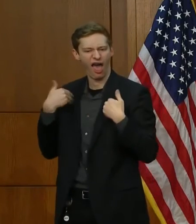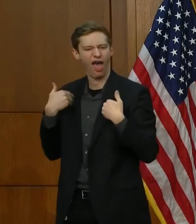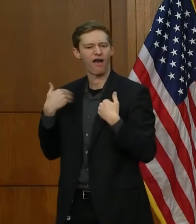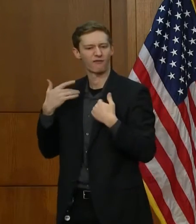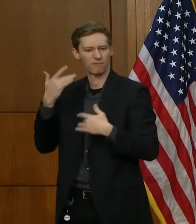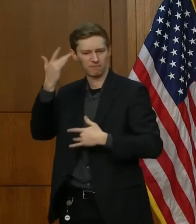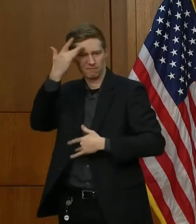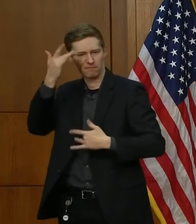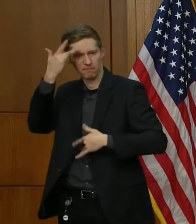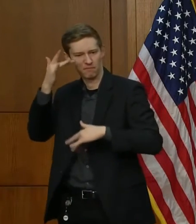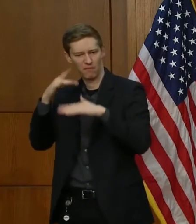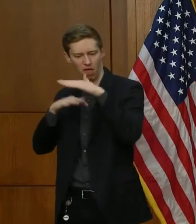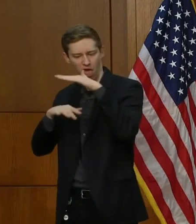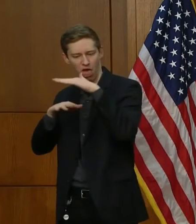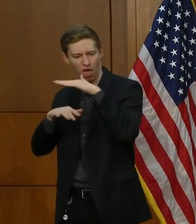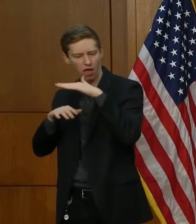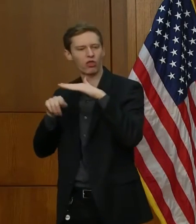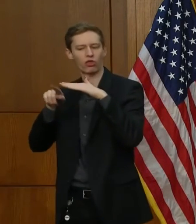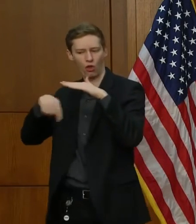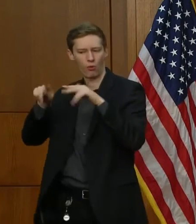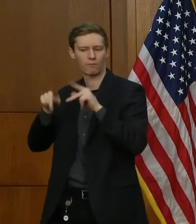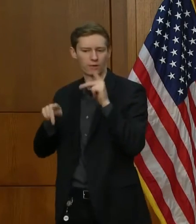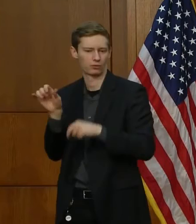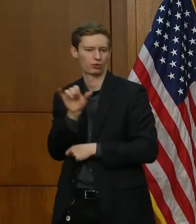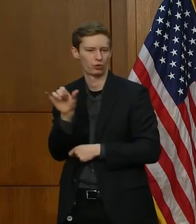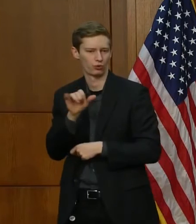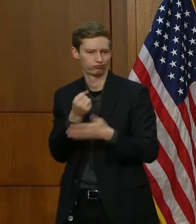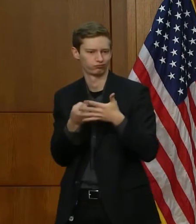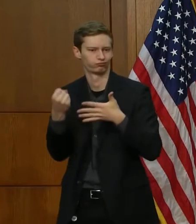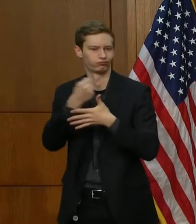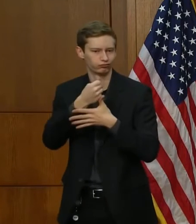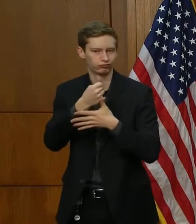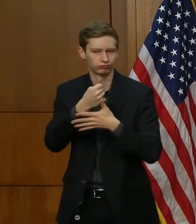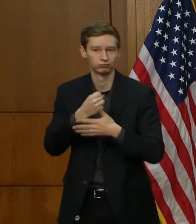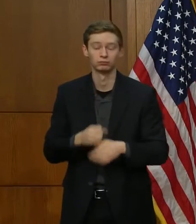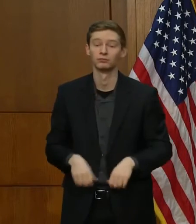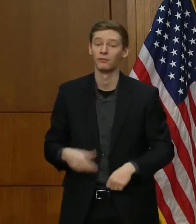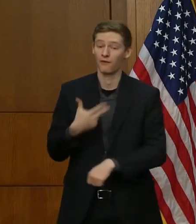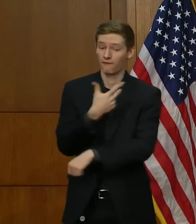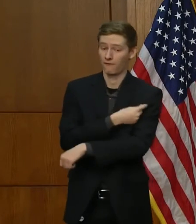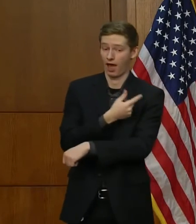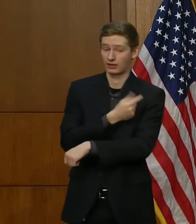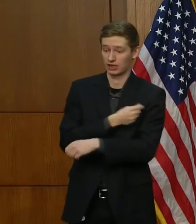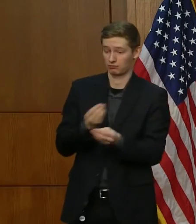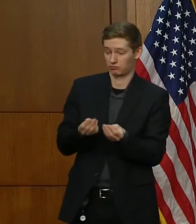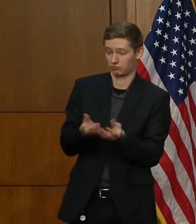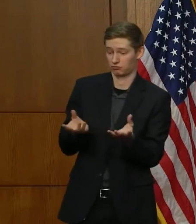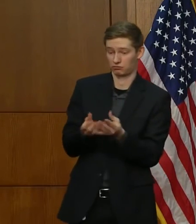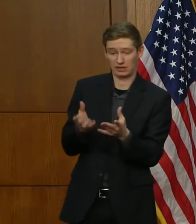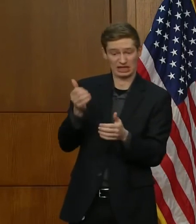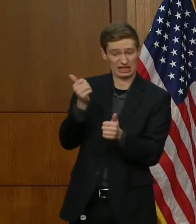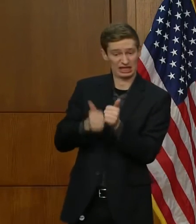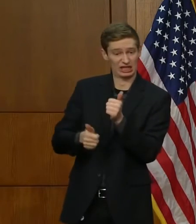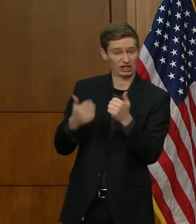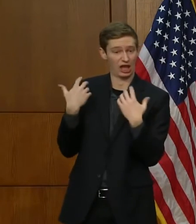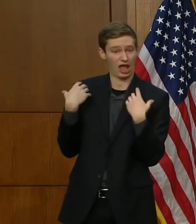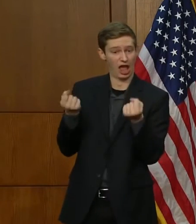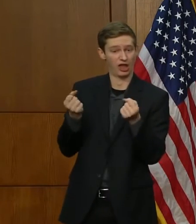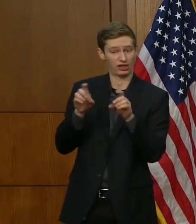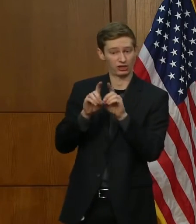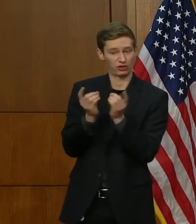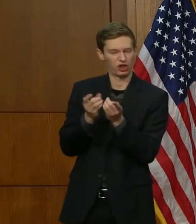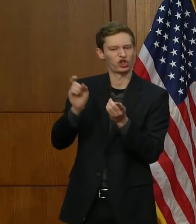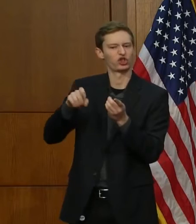And we said that roughly half of the vaccines in each local health district should go to people age 65